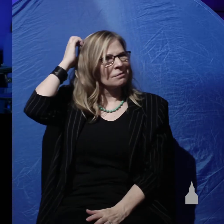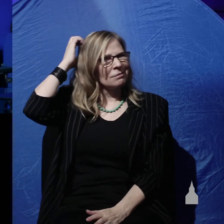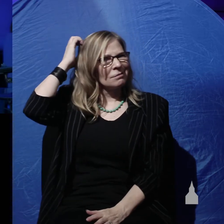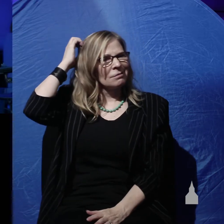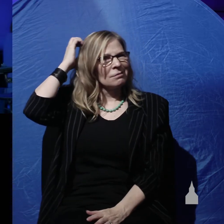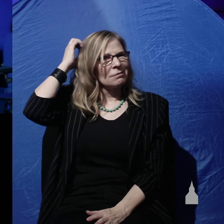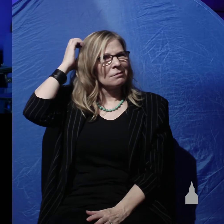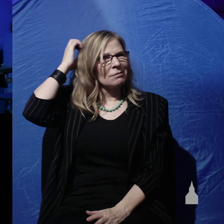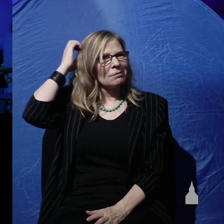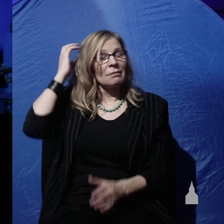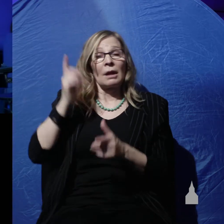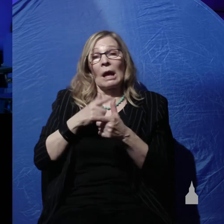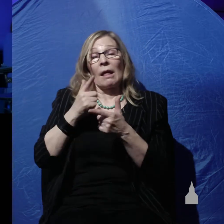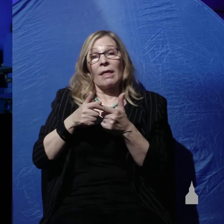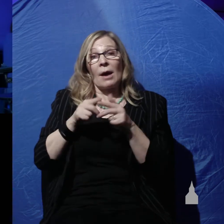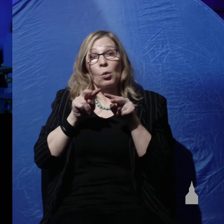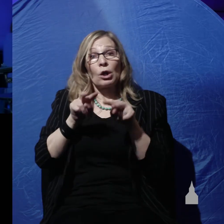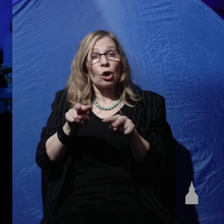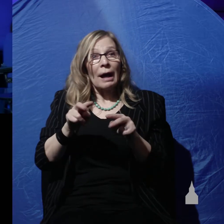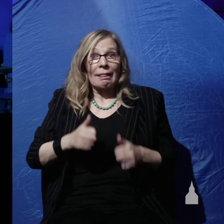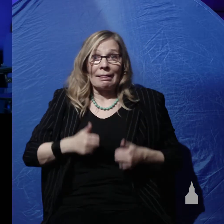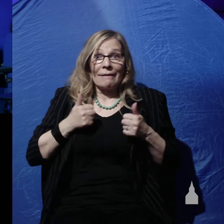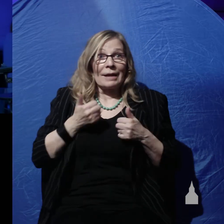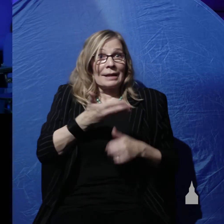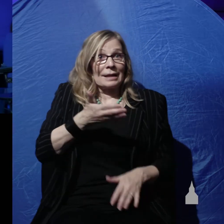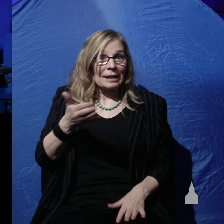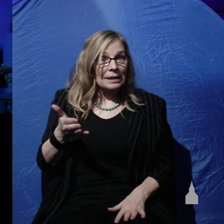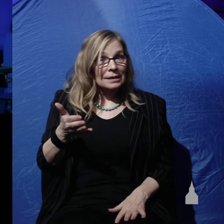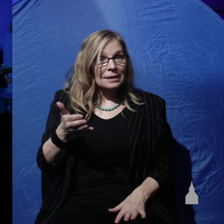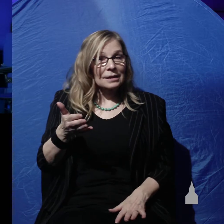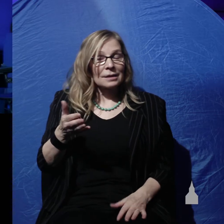And then when we look at living things, there's more contradiction.